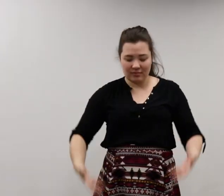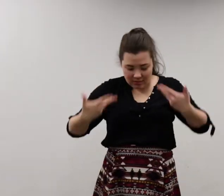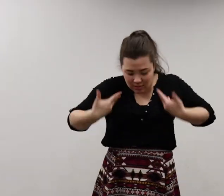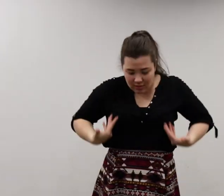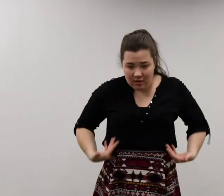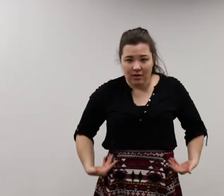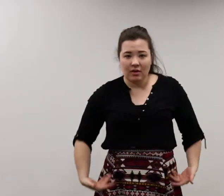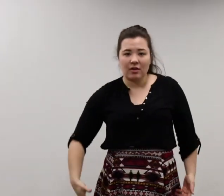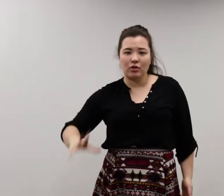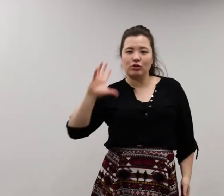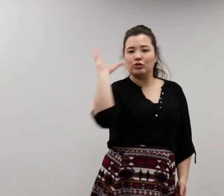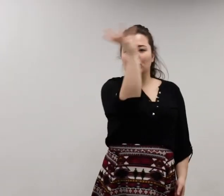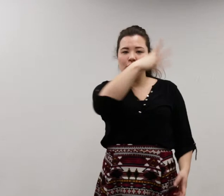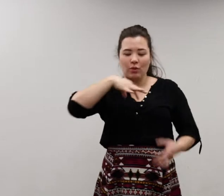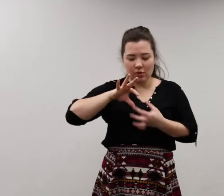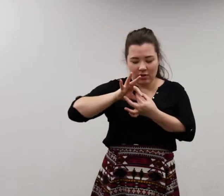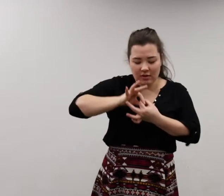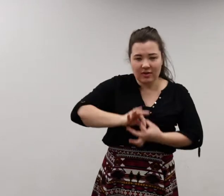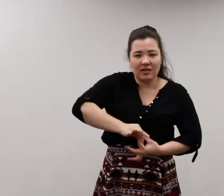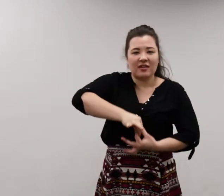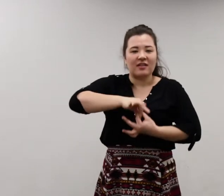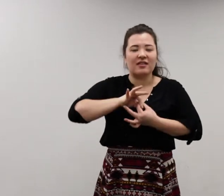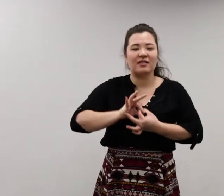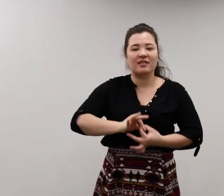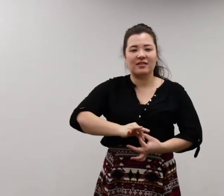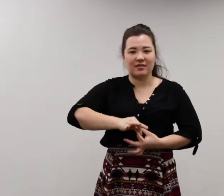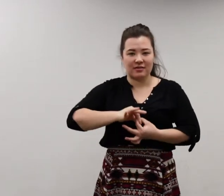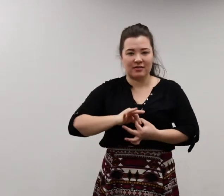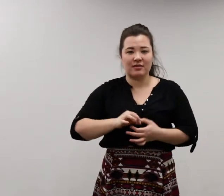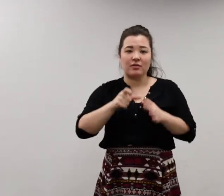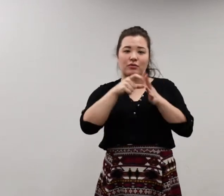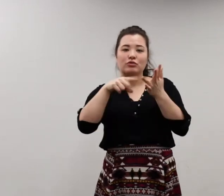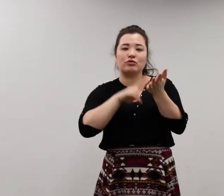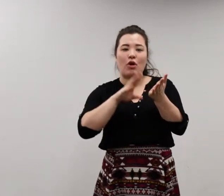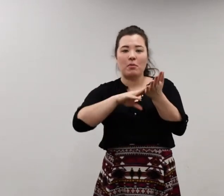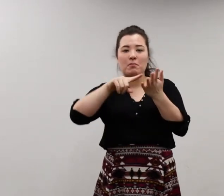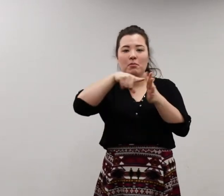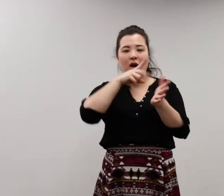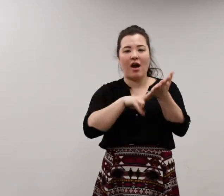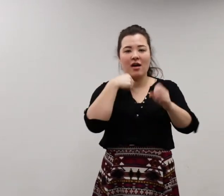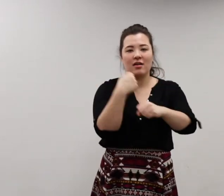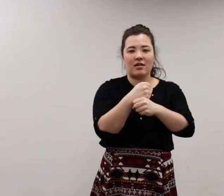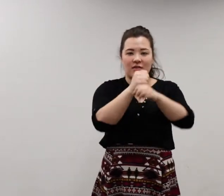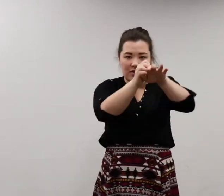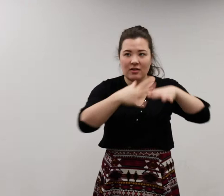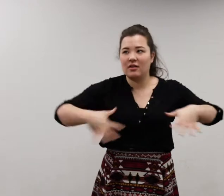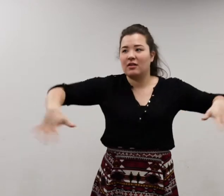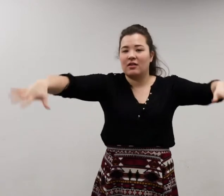And here I am, the home of my soul. Don Wang embraced me